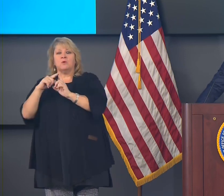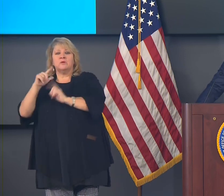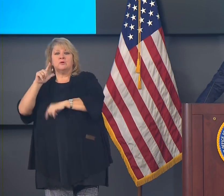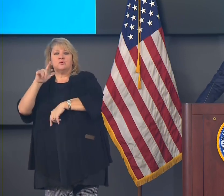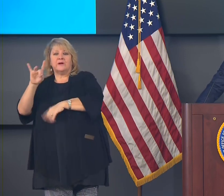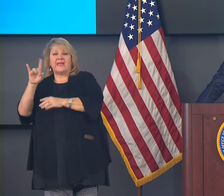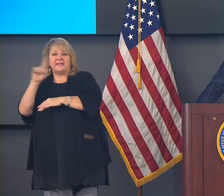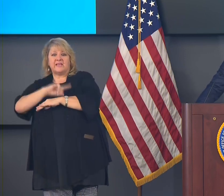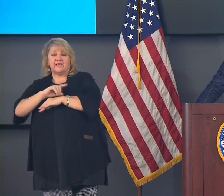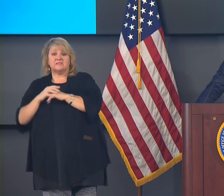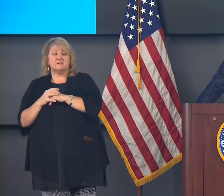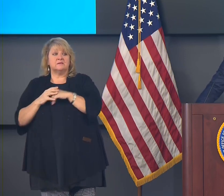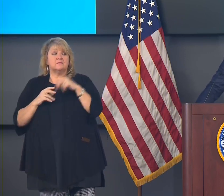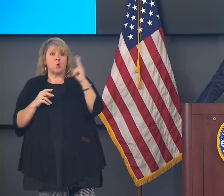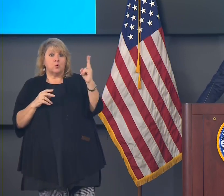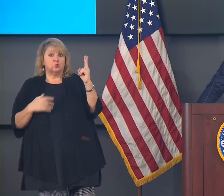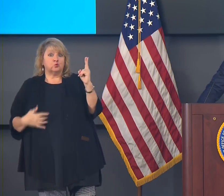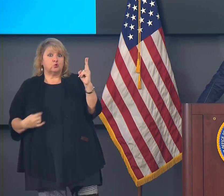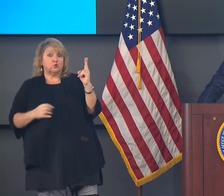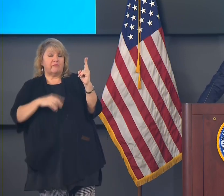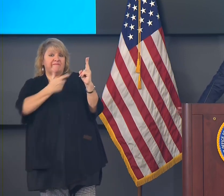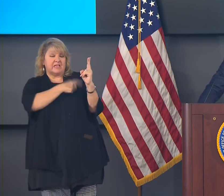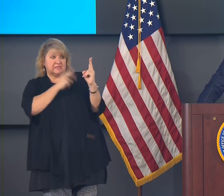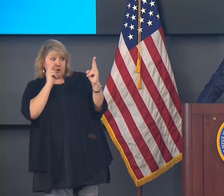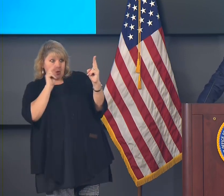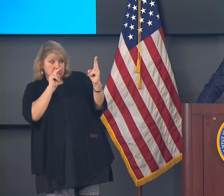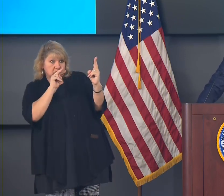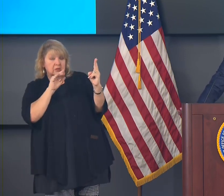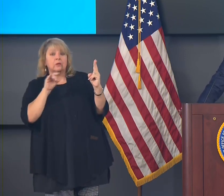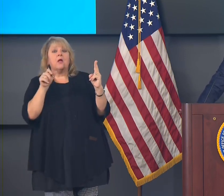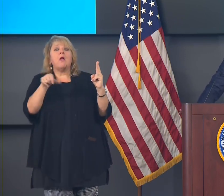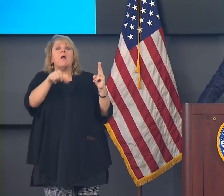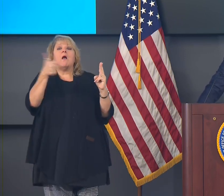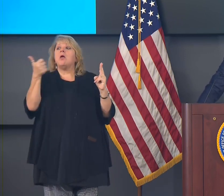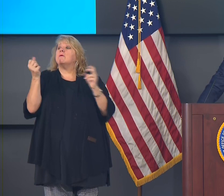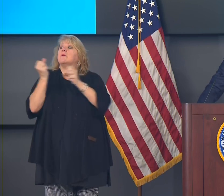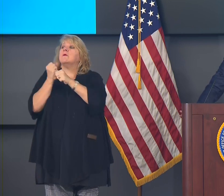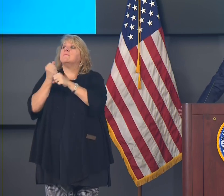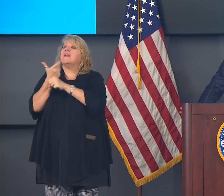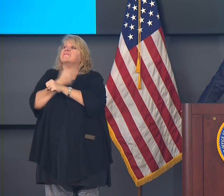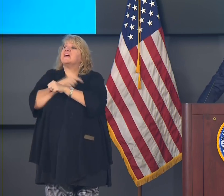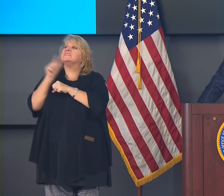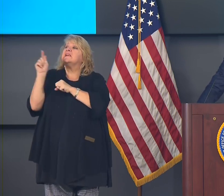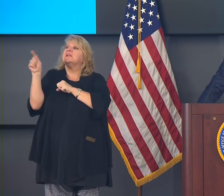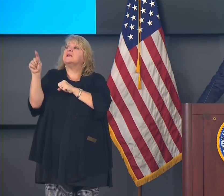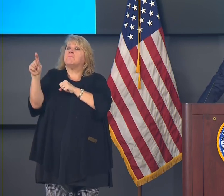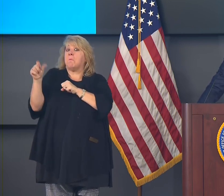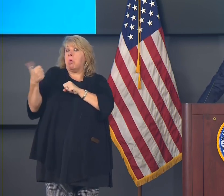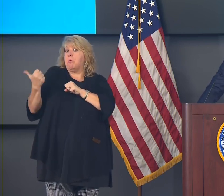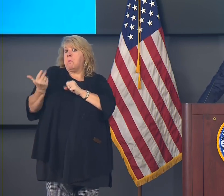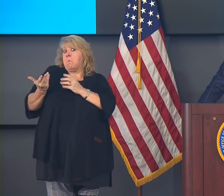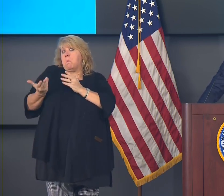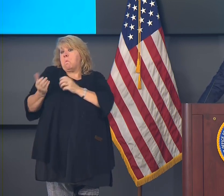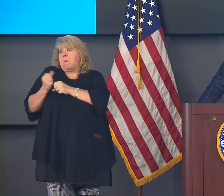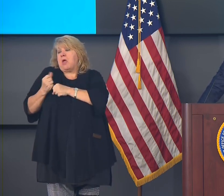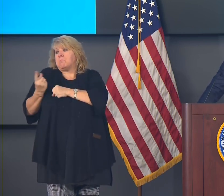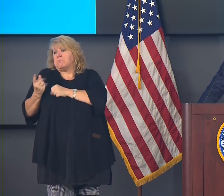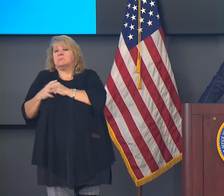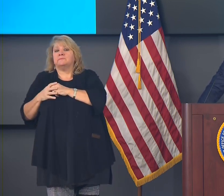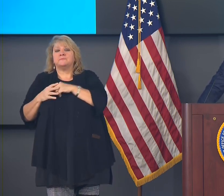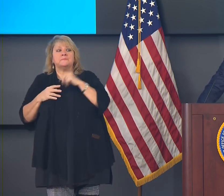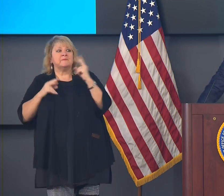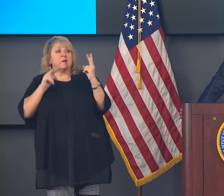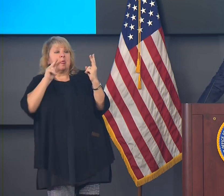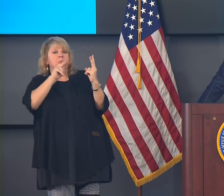things may change. And I don't want to talk about the vaccine as promising as it is and as critically important